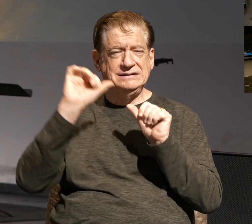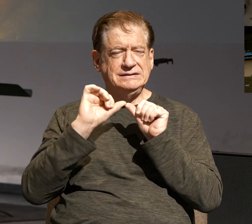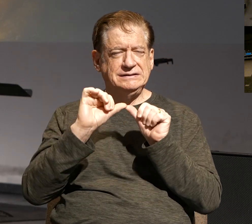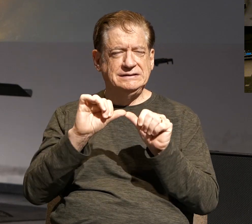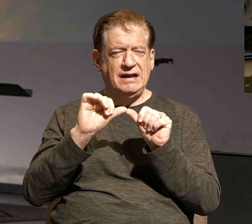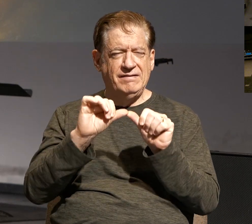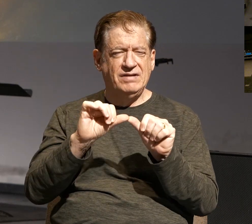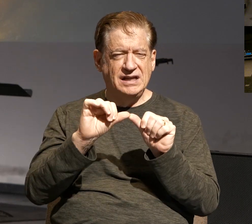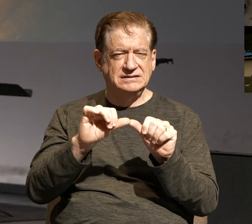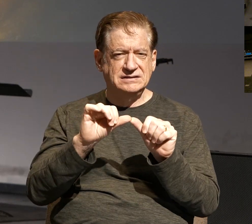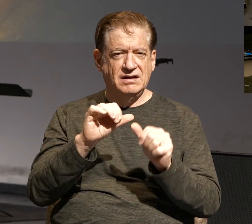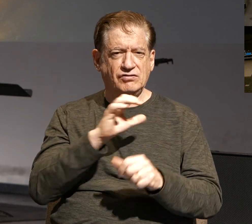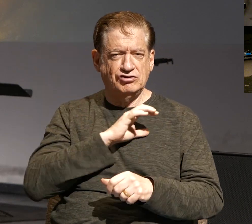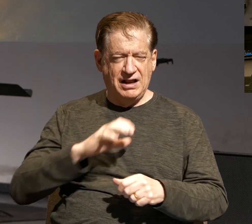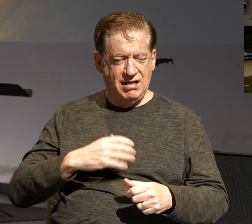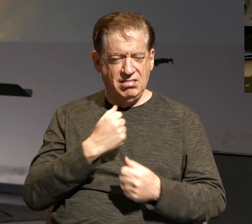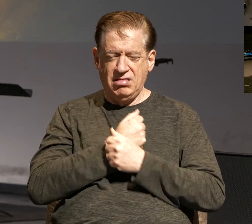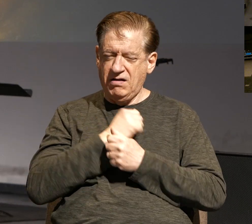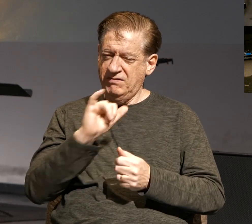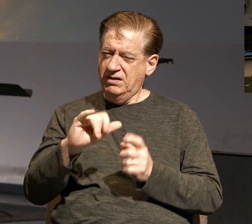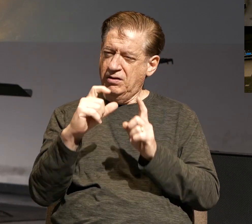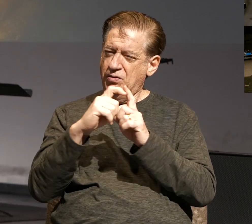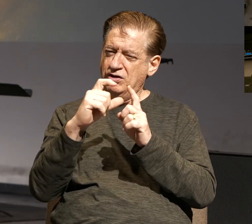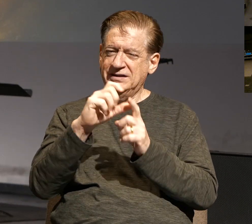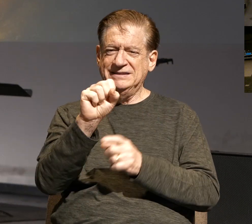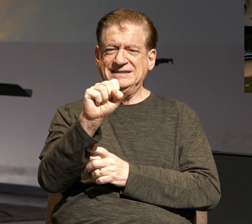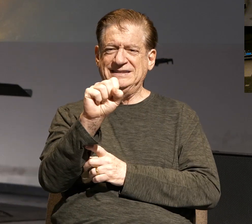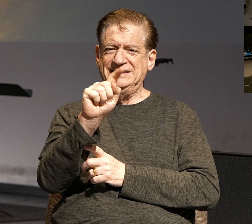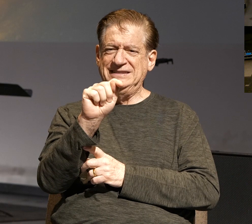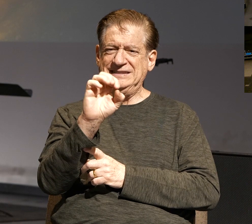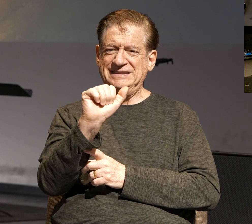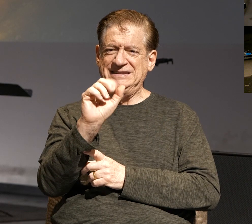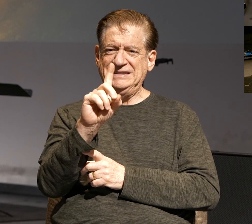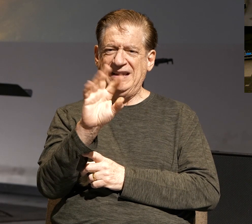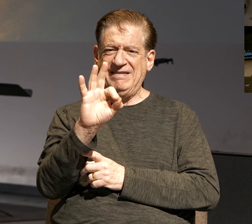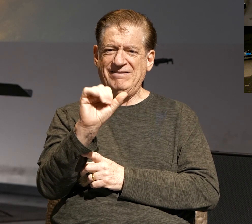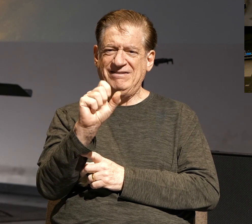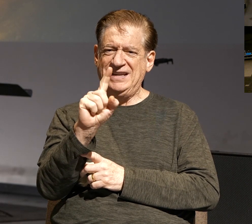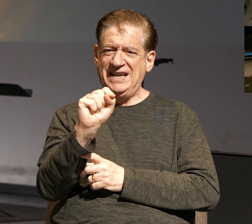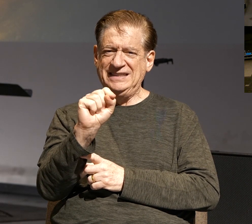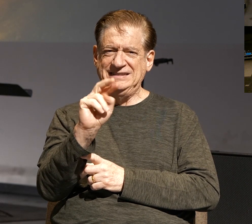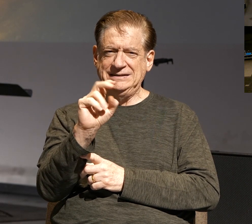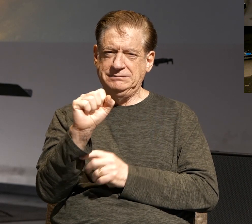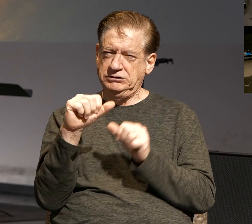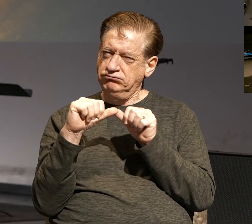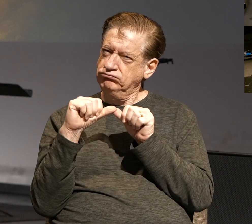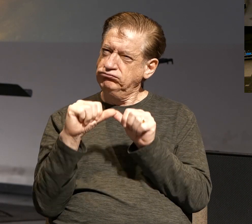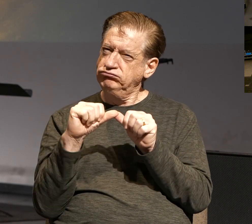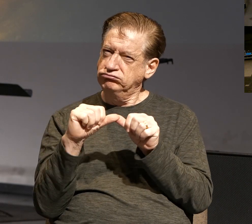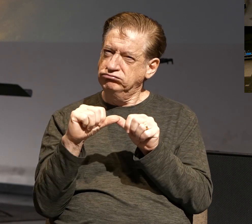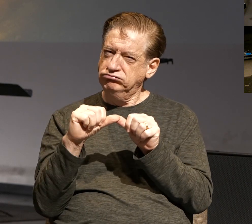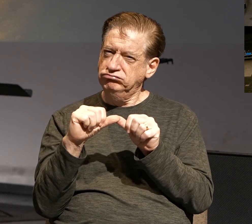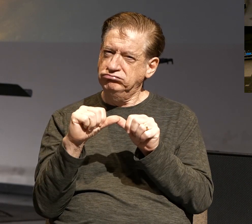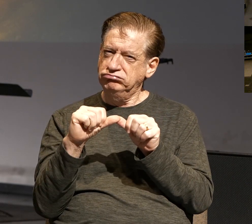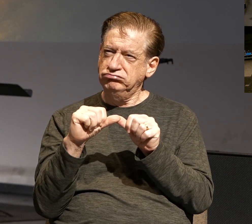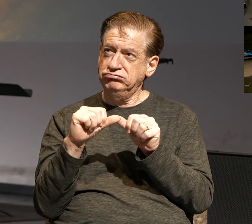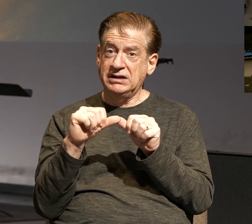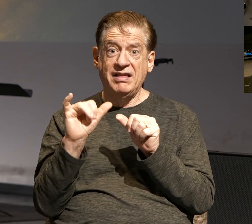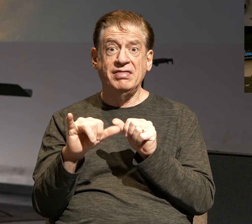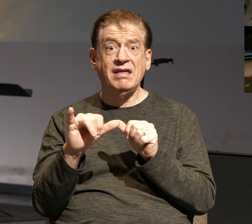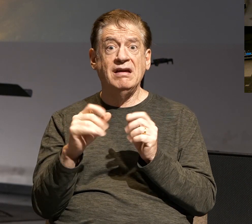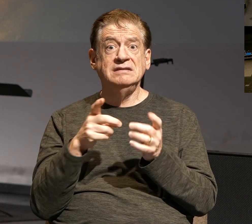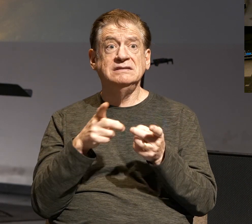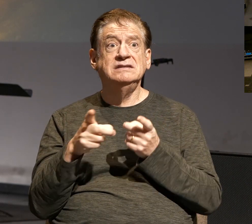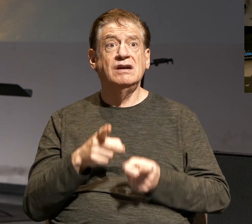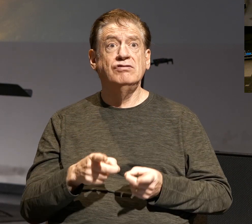the use of the word steadfastness here in the ESV. And just, again, that picture that it creates, the definition says